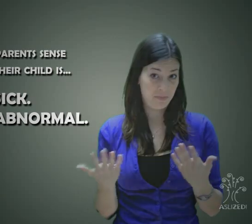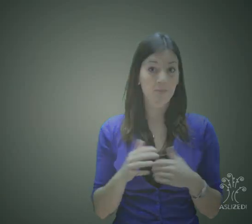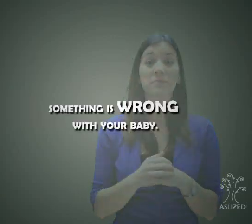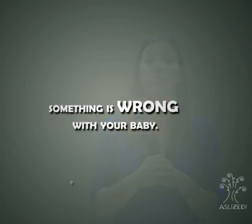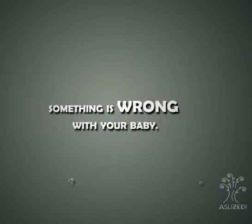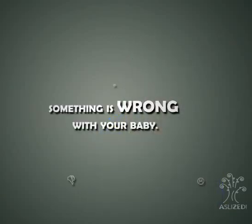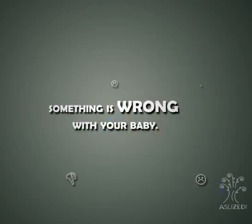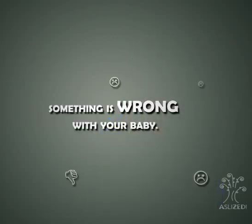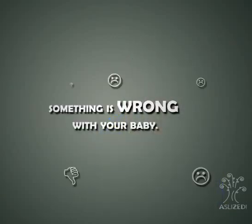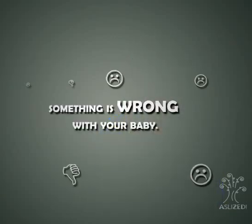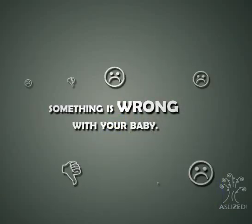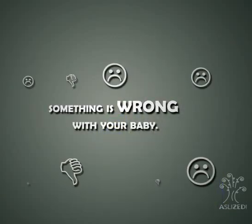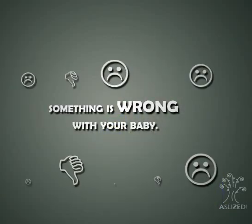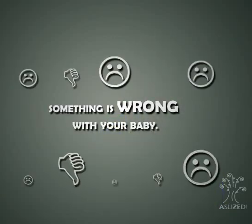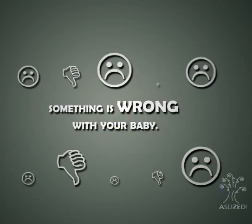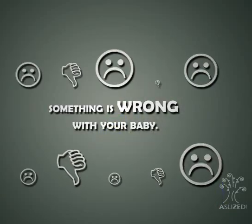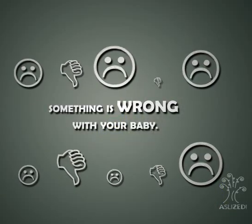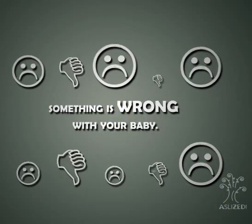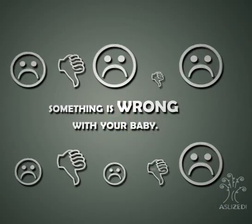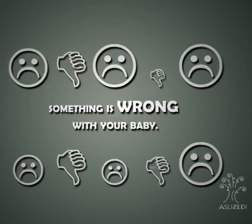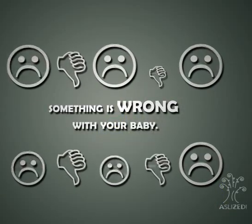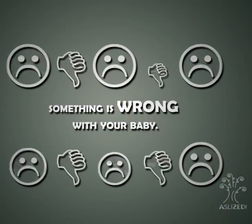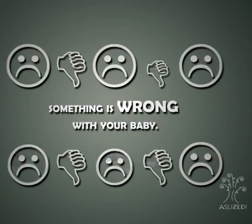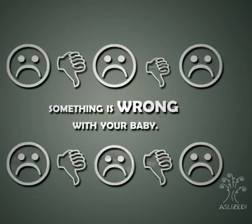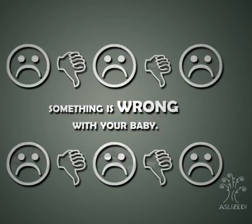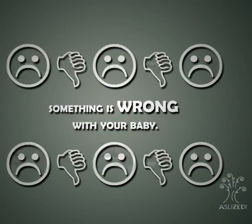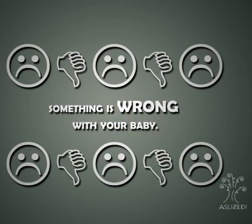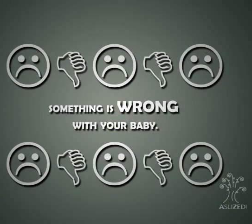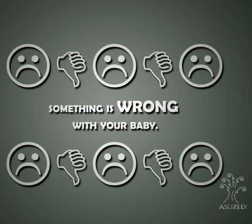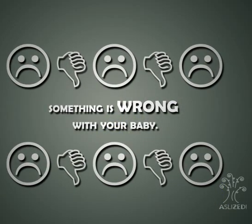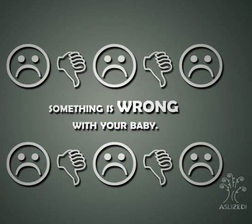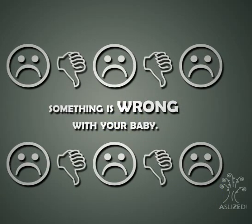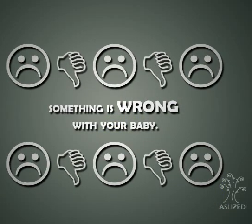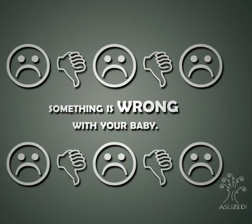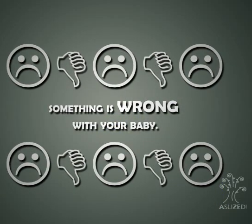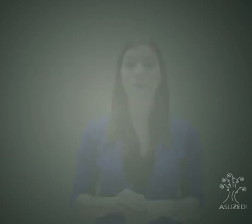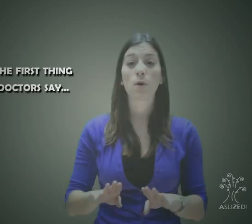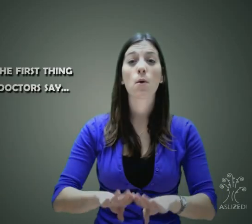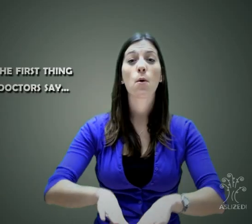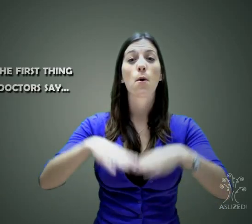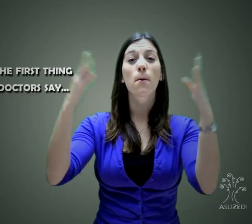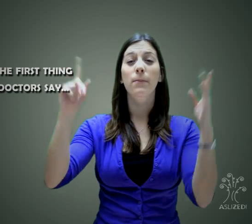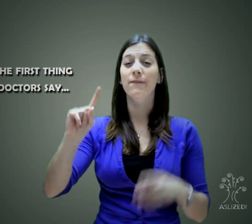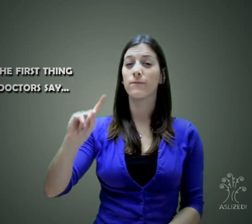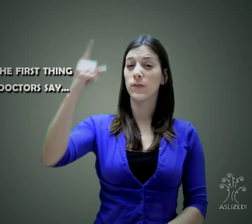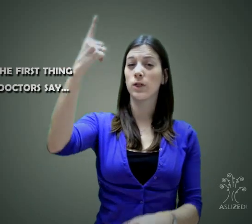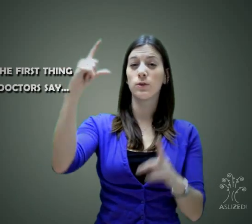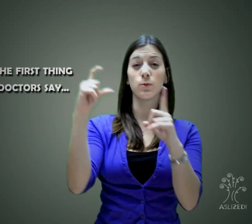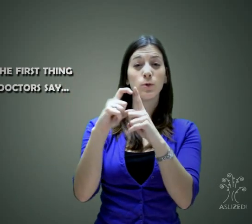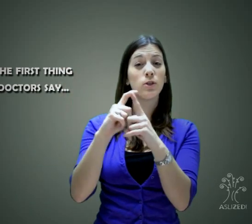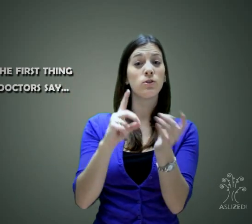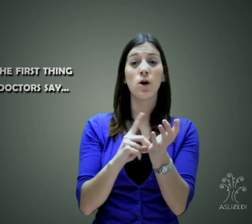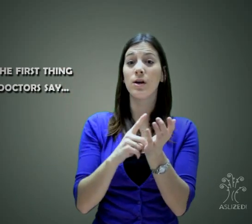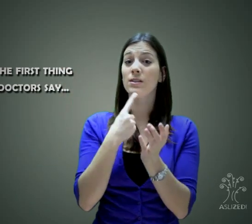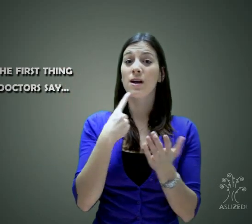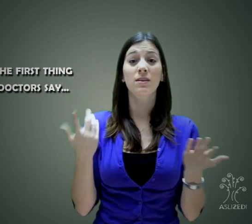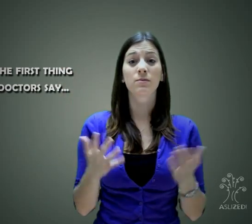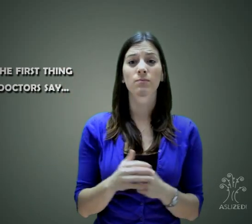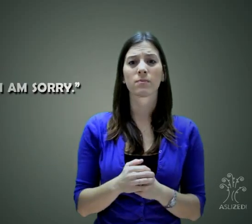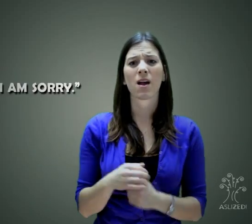At this meeting, the very first thing the doctor typically says with a mournful face is, I am sorry. Sorry? Why would the doctor say